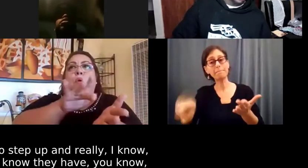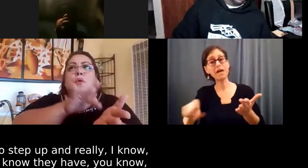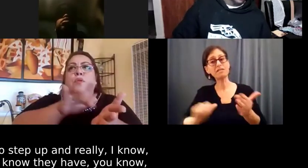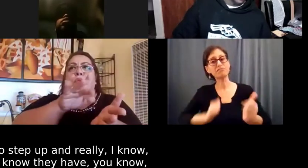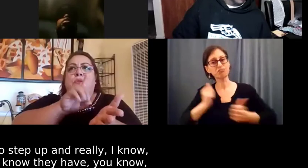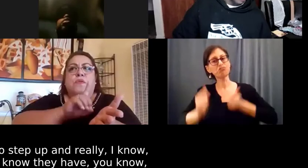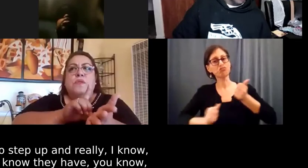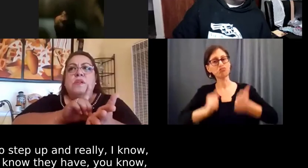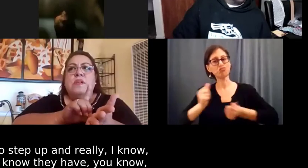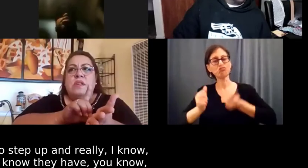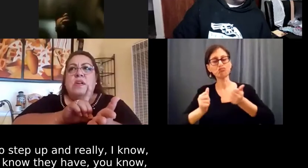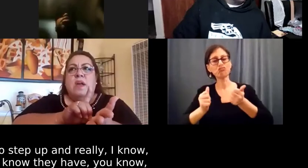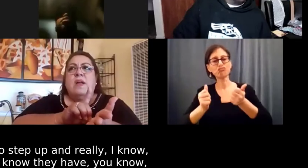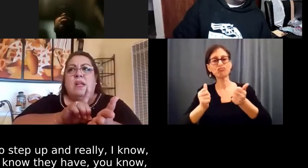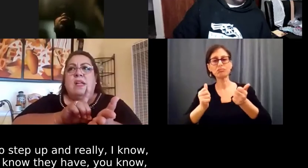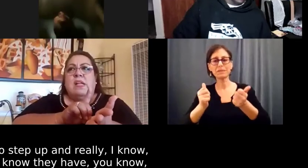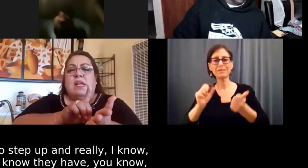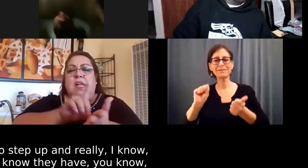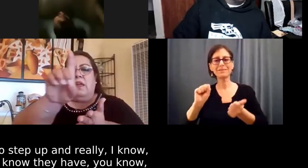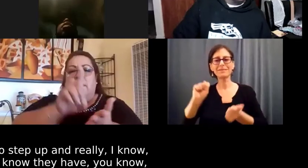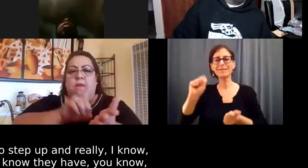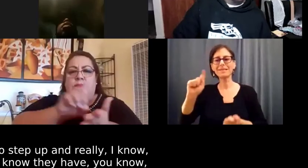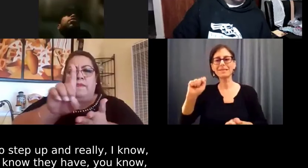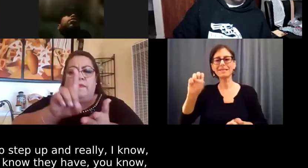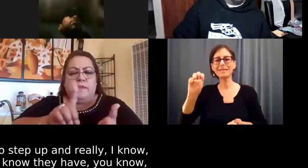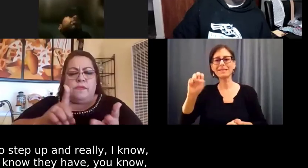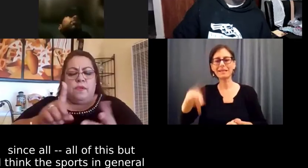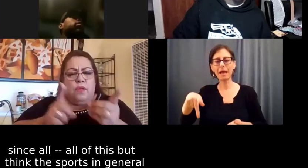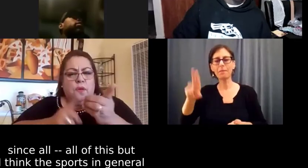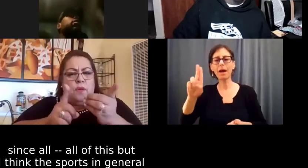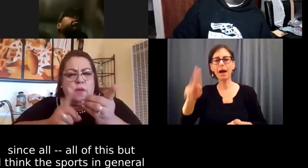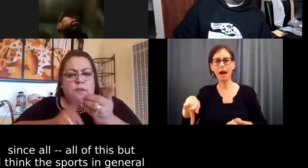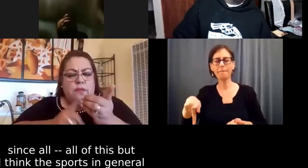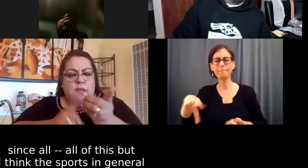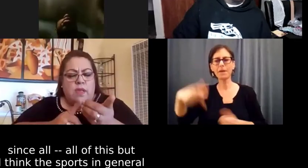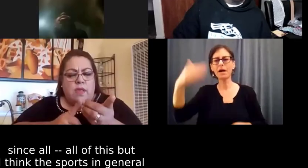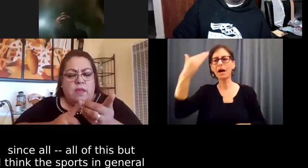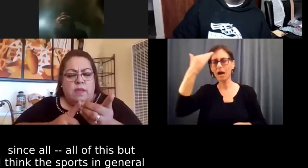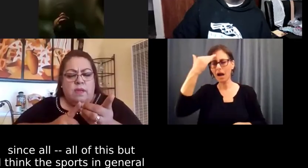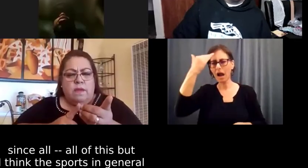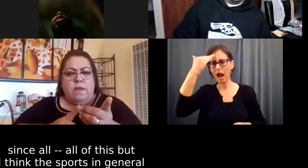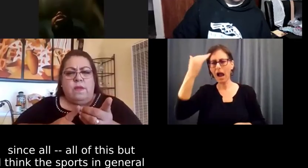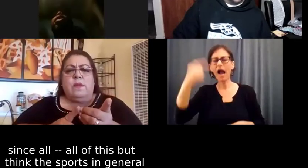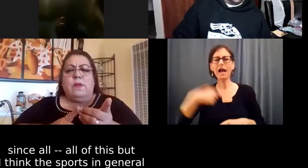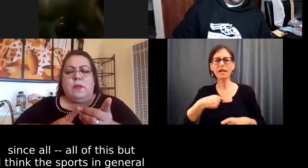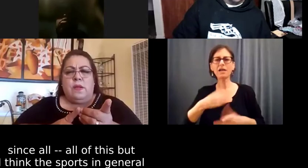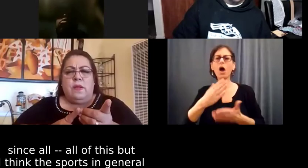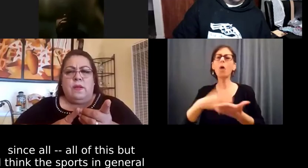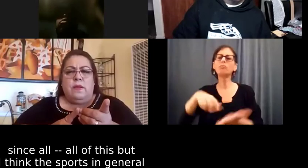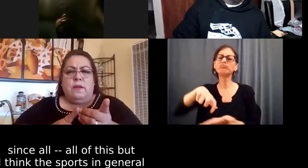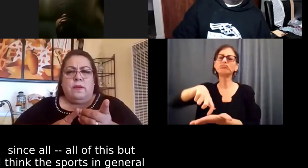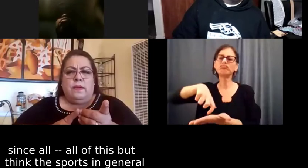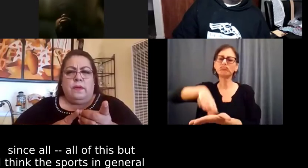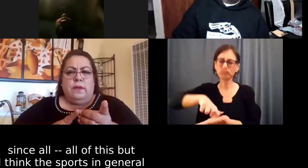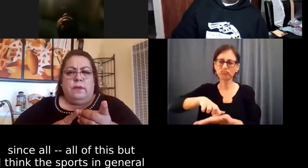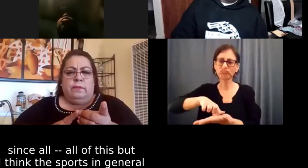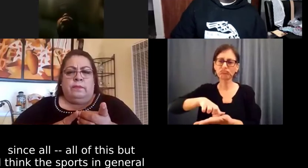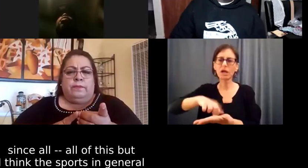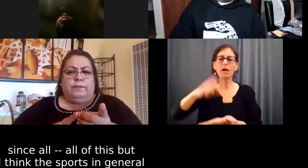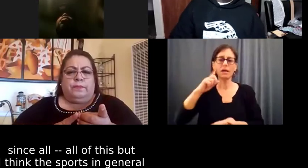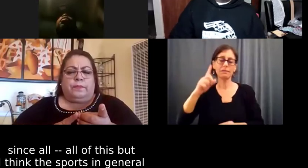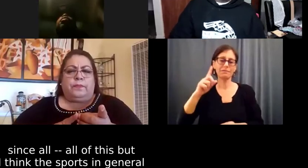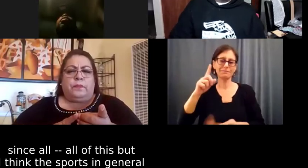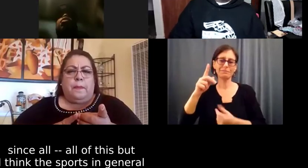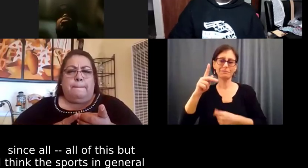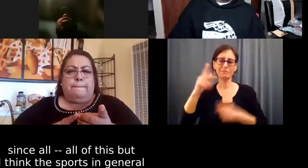really i know i know they have been you know since you know taking the meeting and all